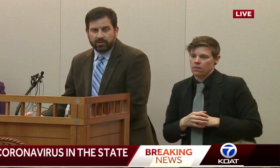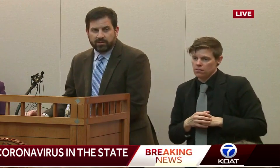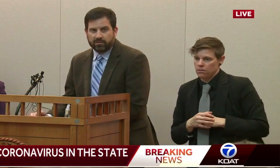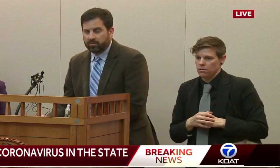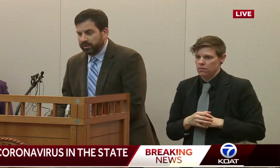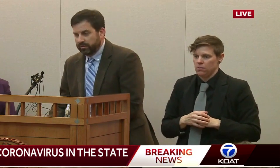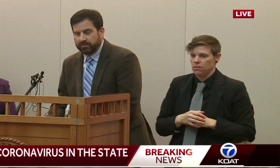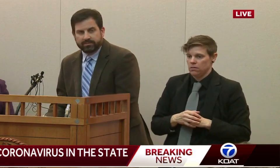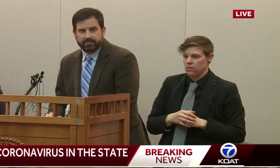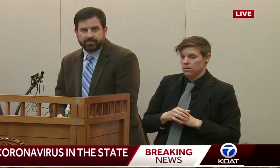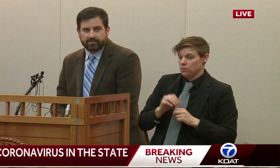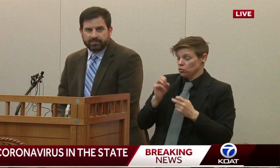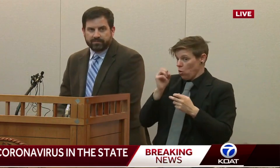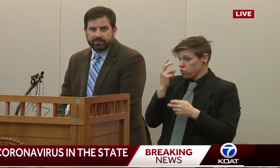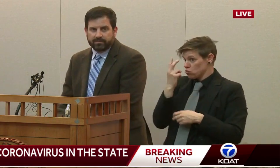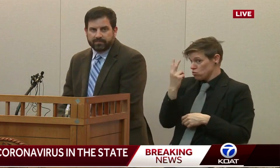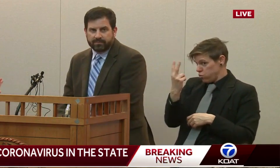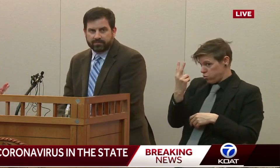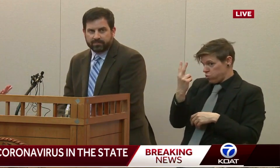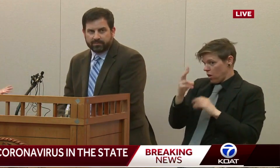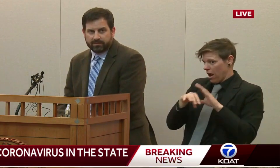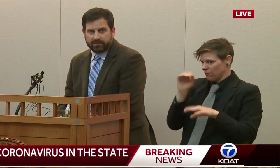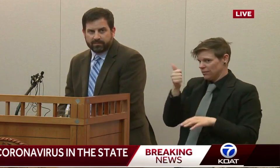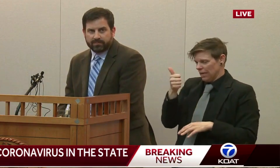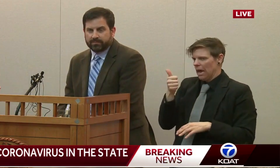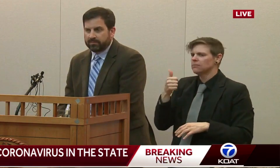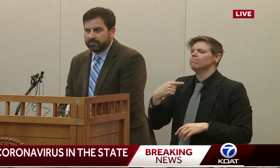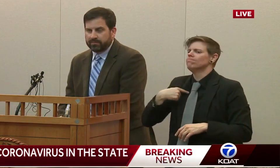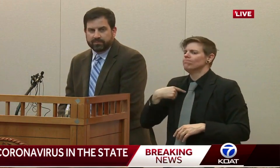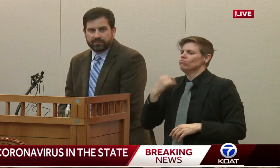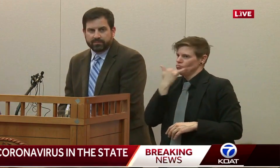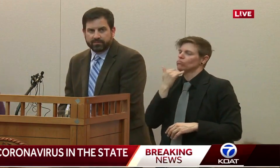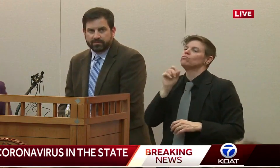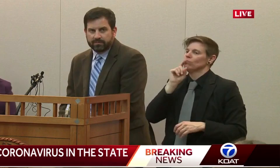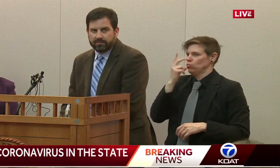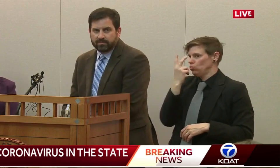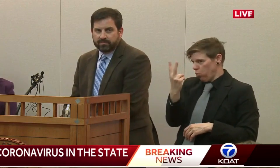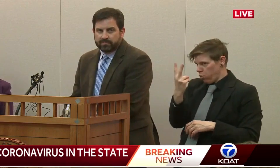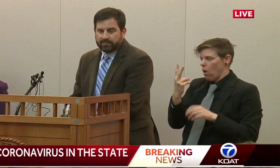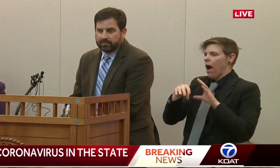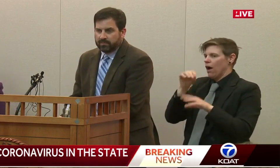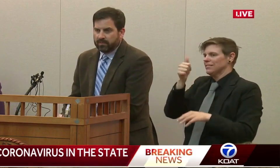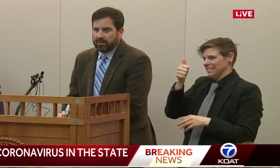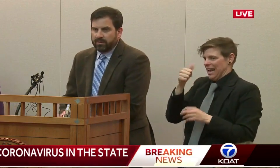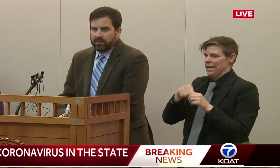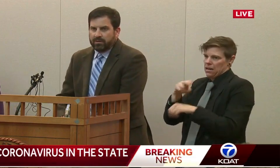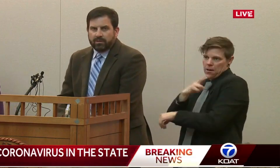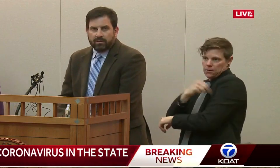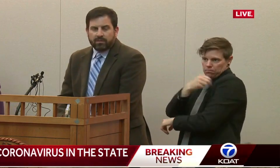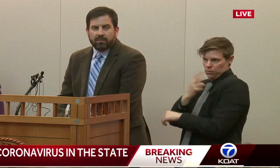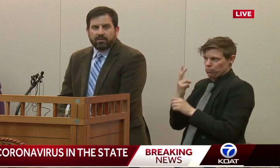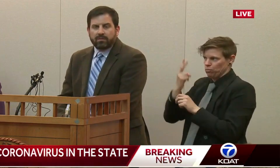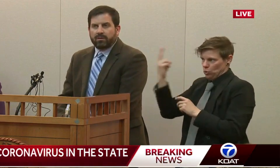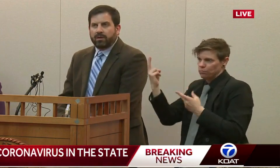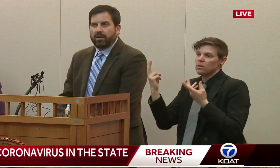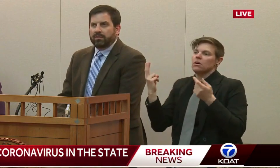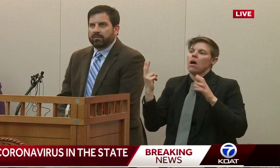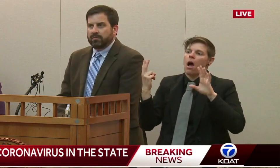hospitalized? That's correct. I said one, so I've been corrected. It's two. And are they in intensive care, or is it severe?